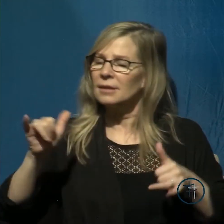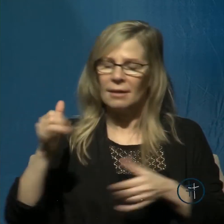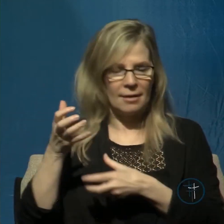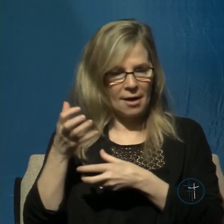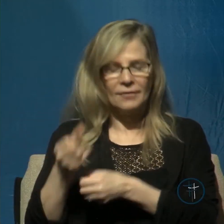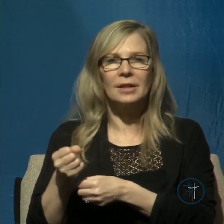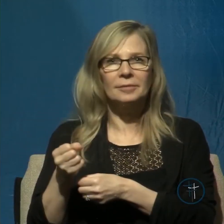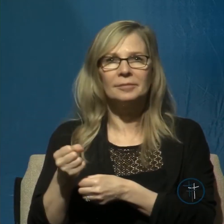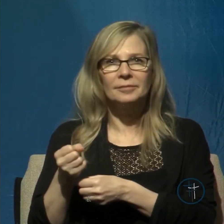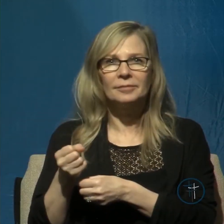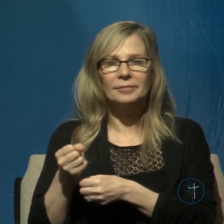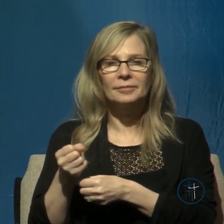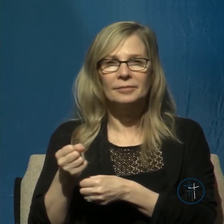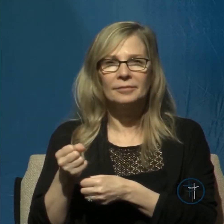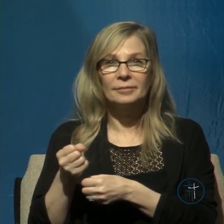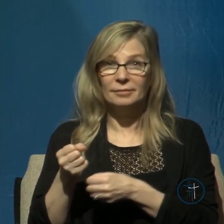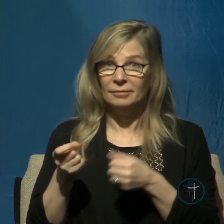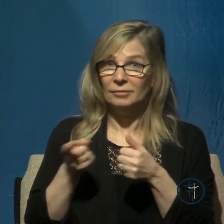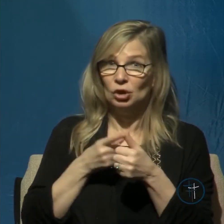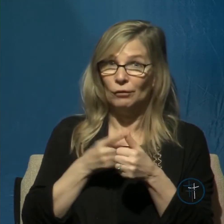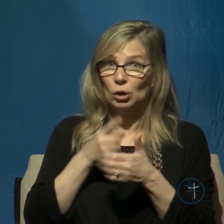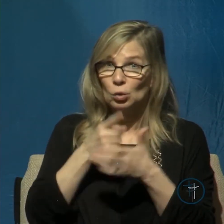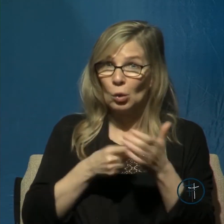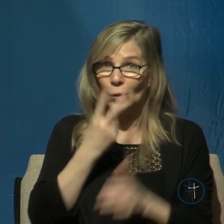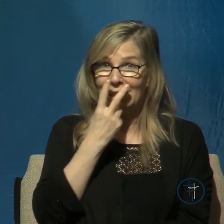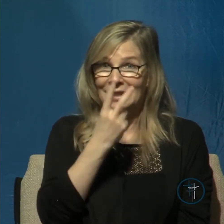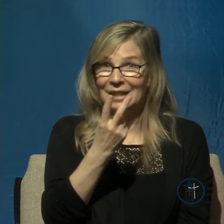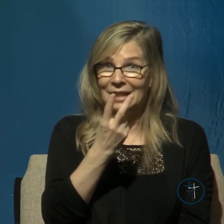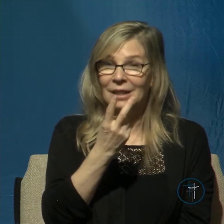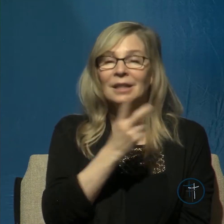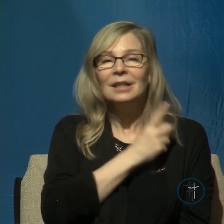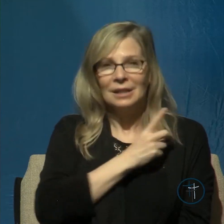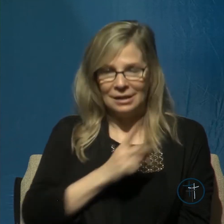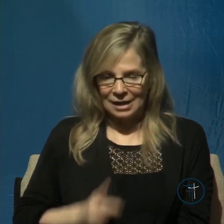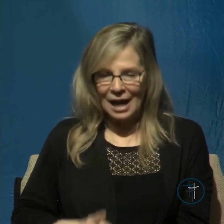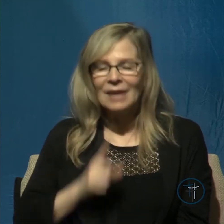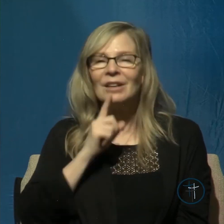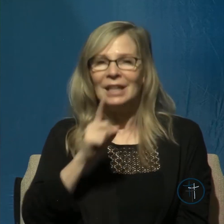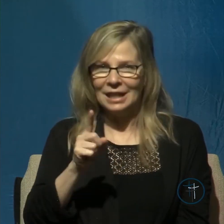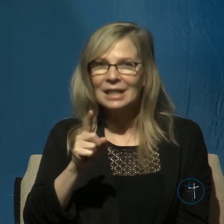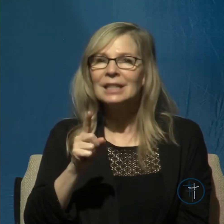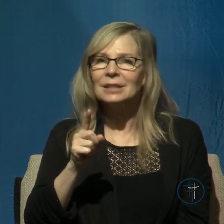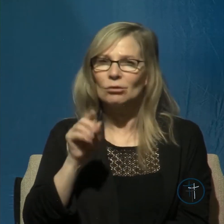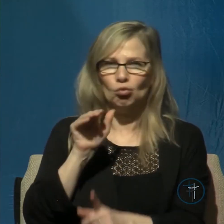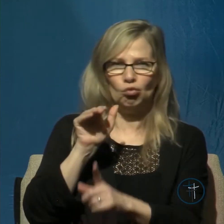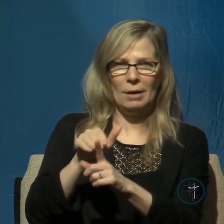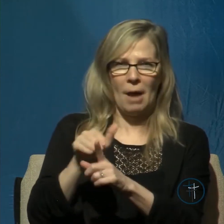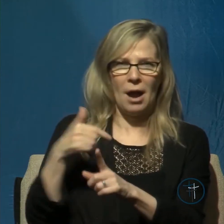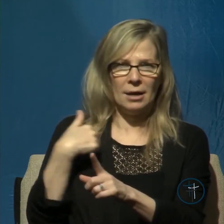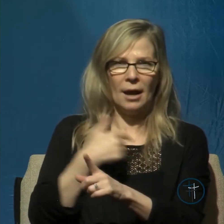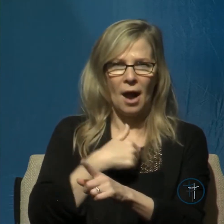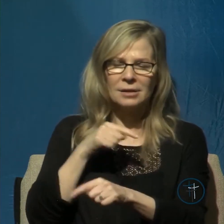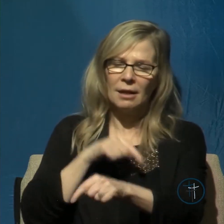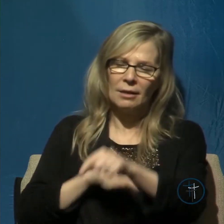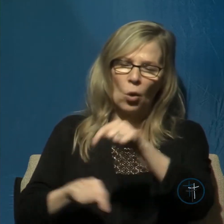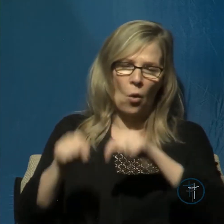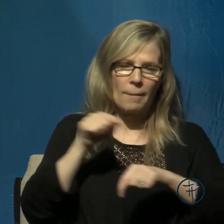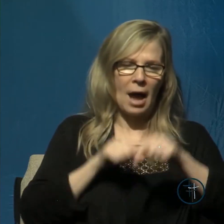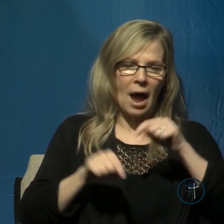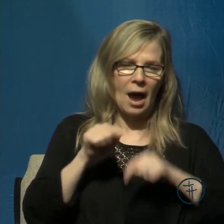we see here is that David what he's doing is he's taking us back in time to some past experience he's not